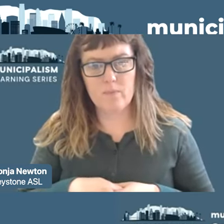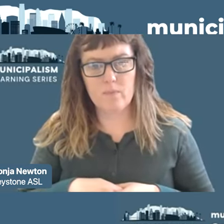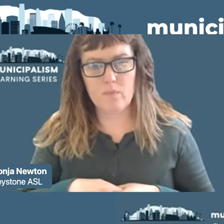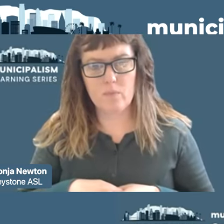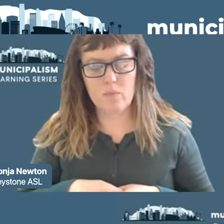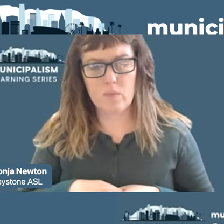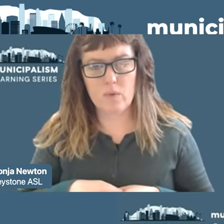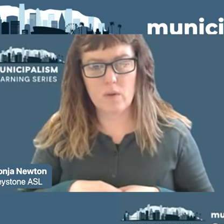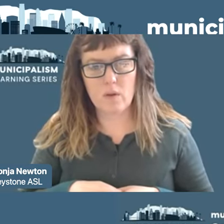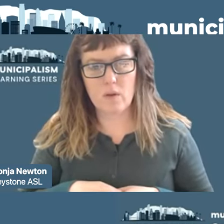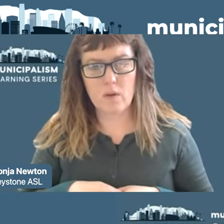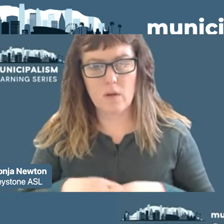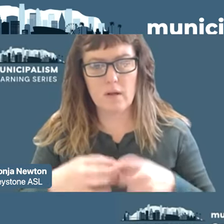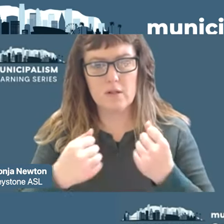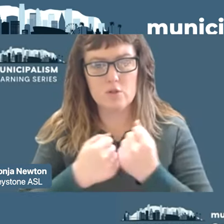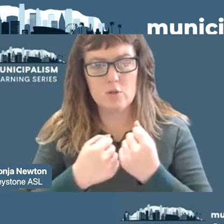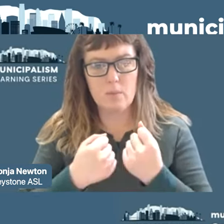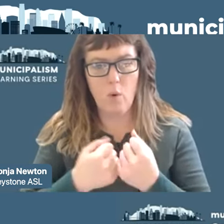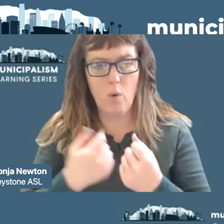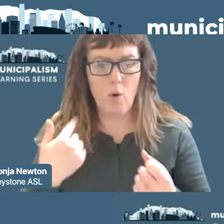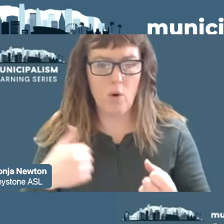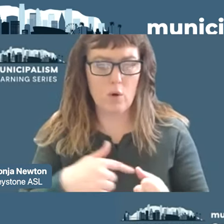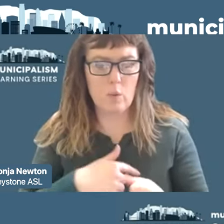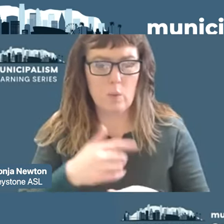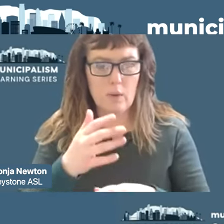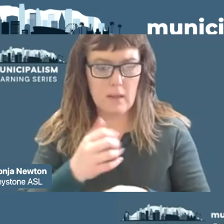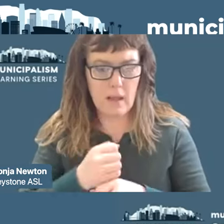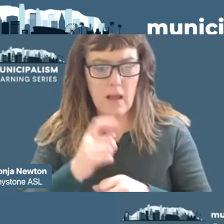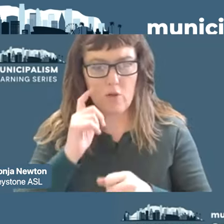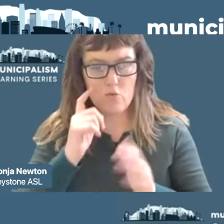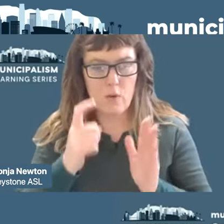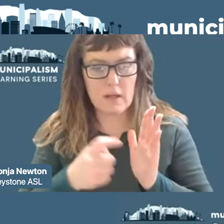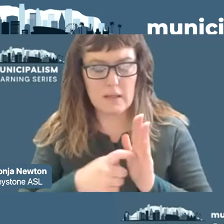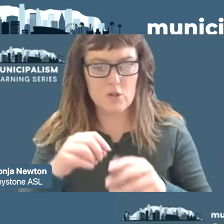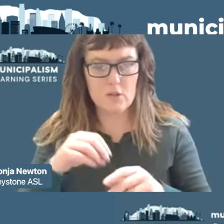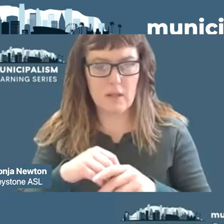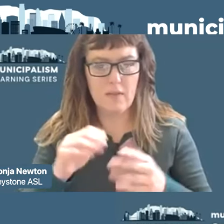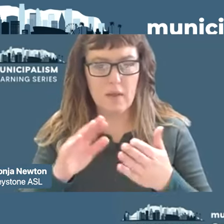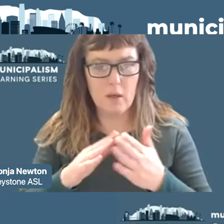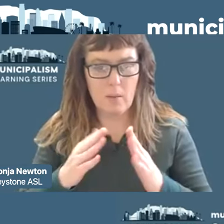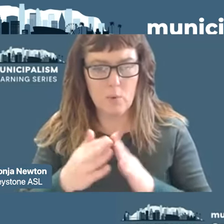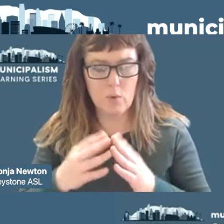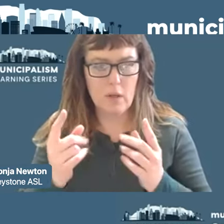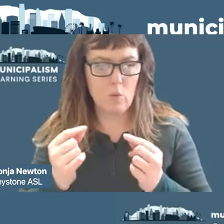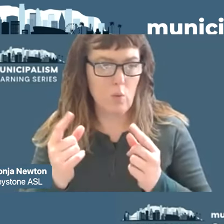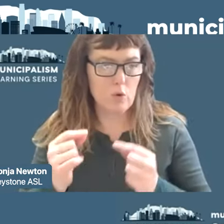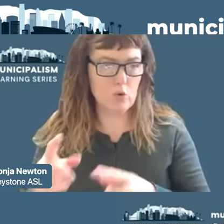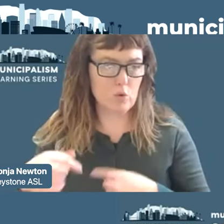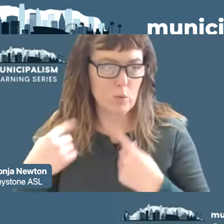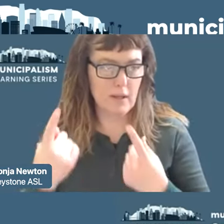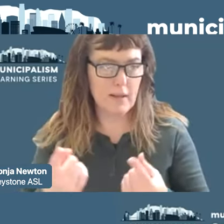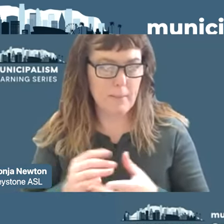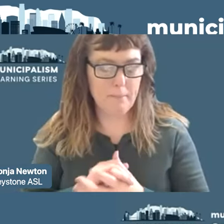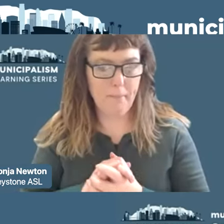support that we had been able to get and the recognition in the community of what we have been doing so